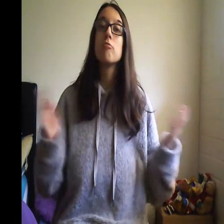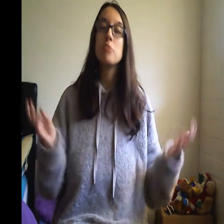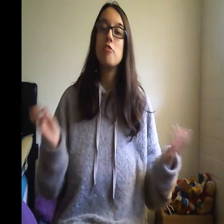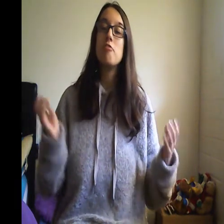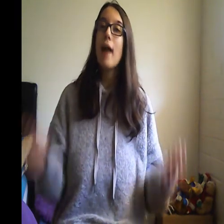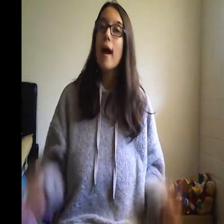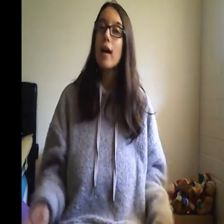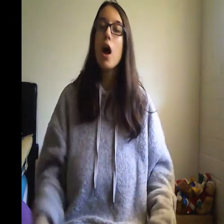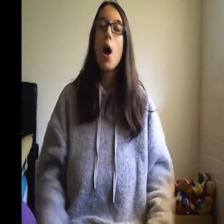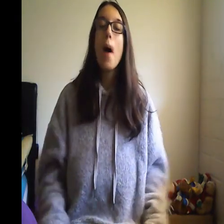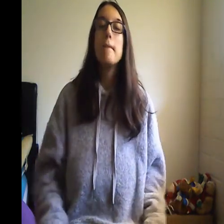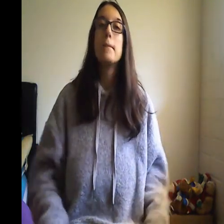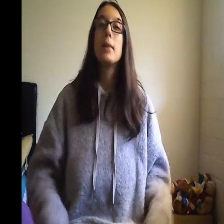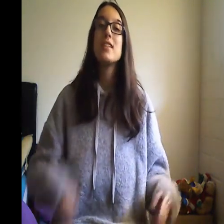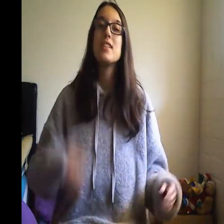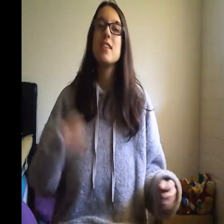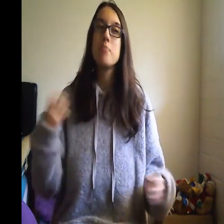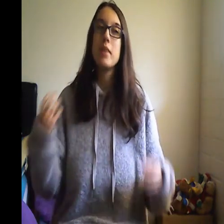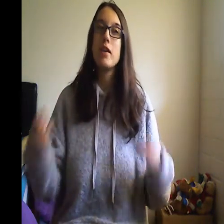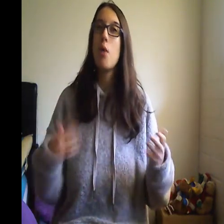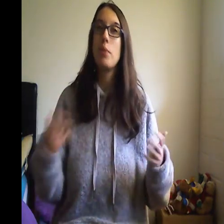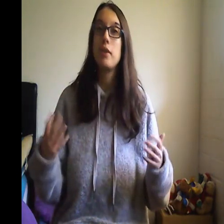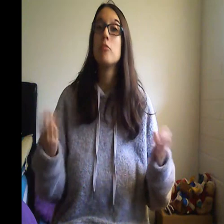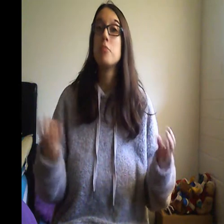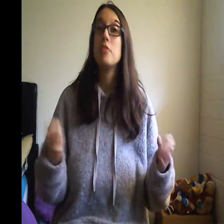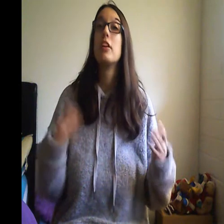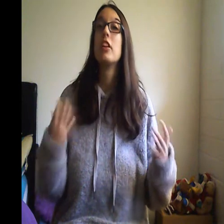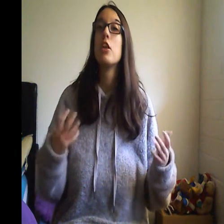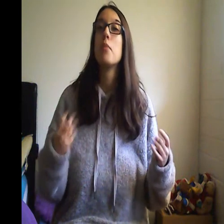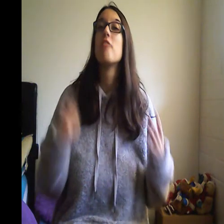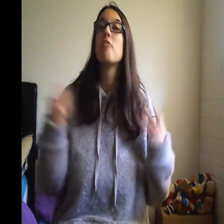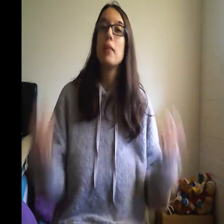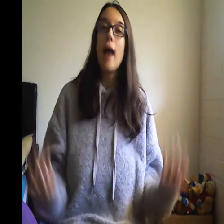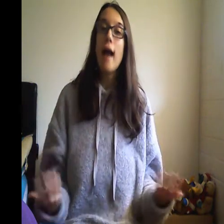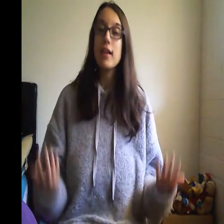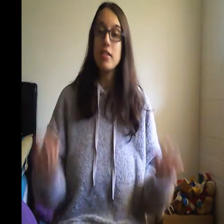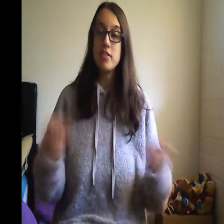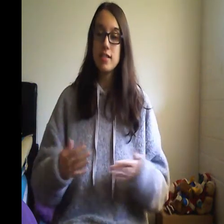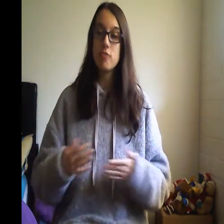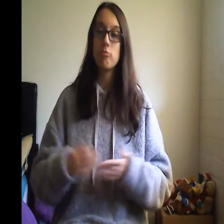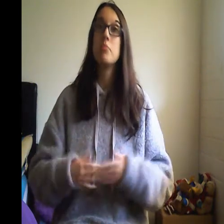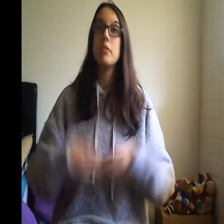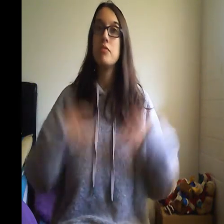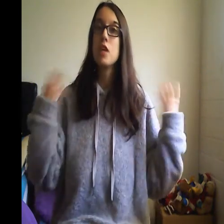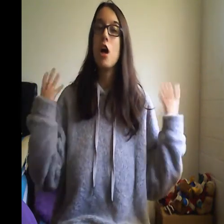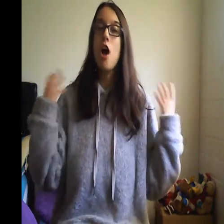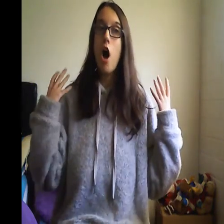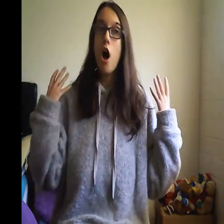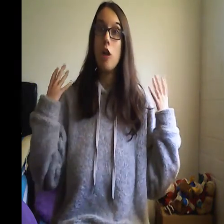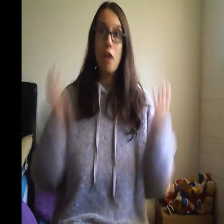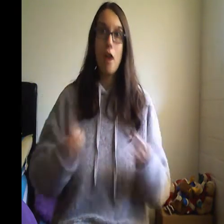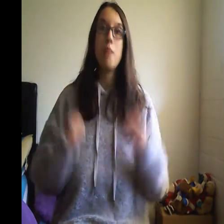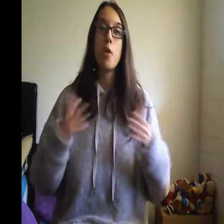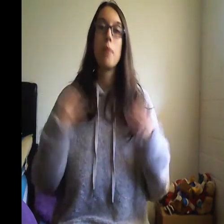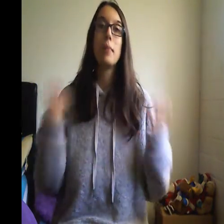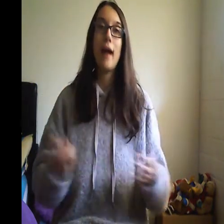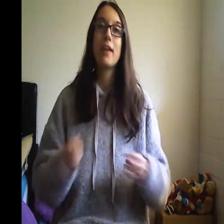but it may only remove a little bit of plaque this removes a lot more plaque than other